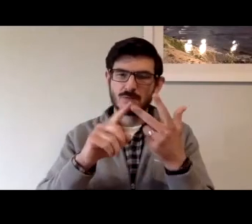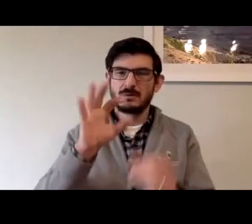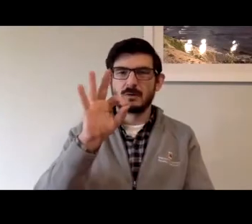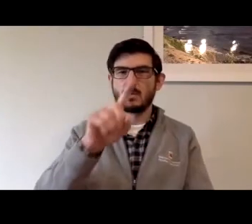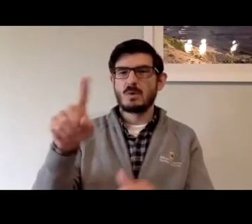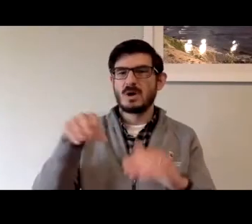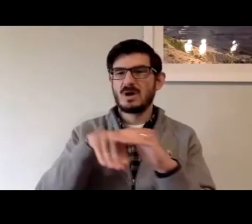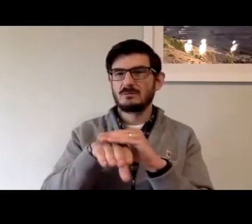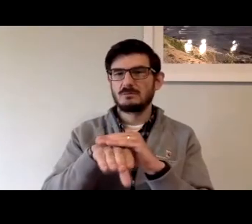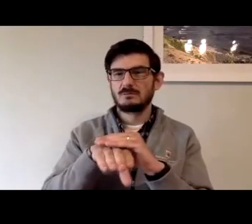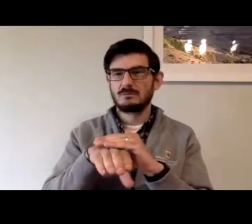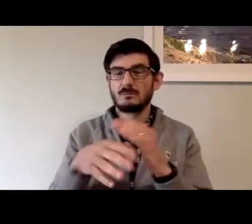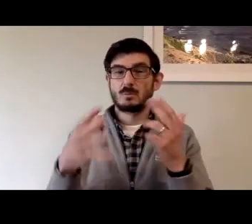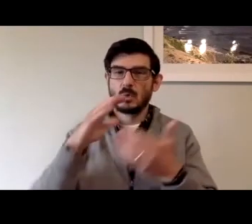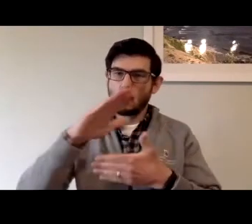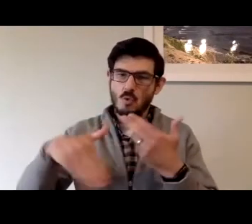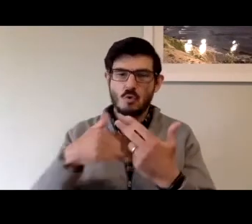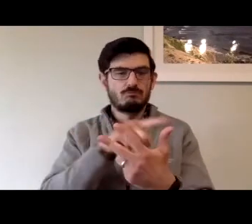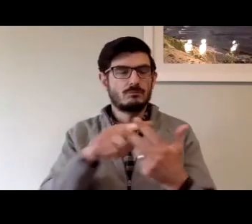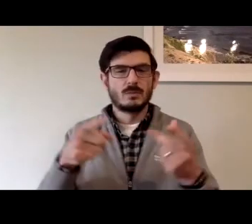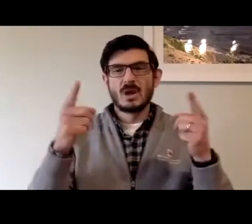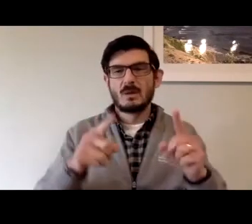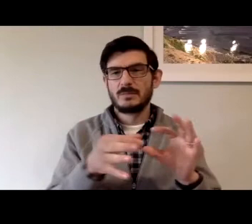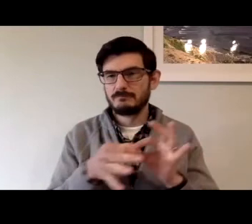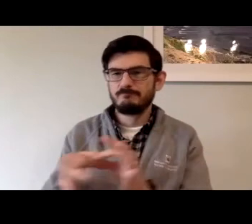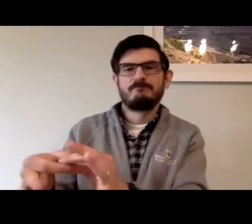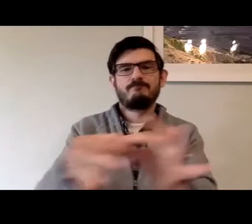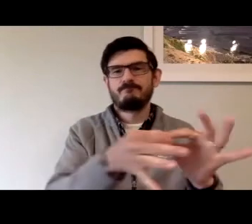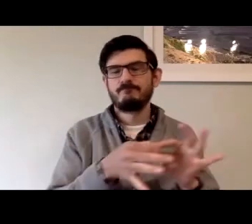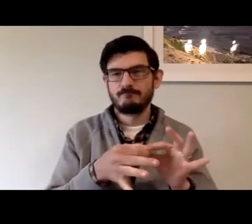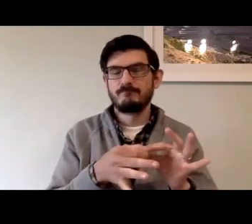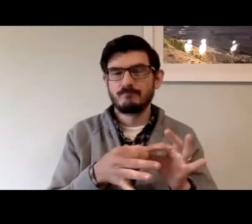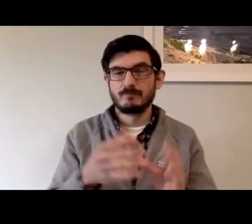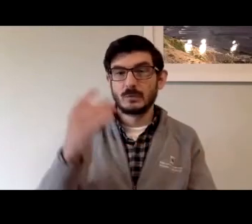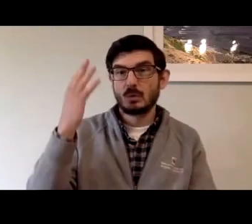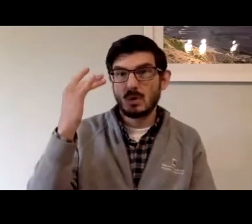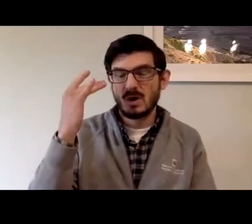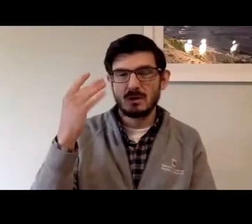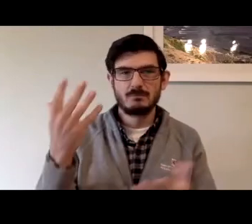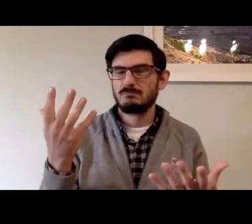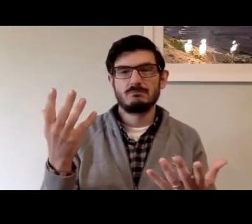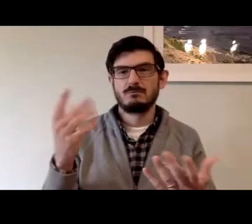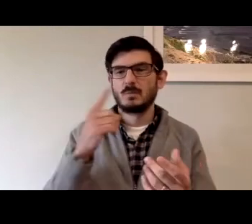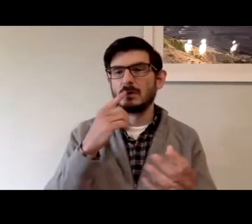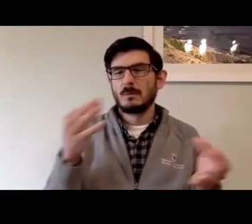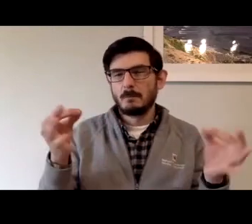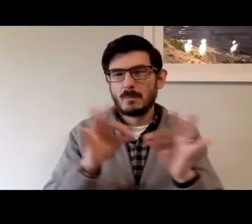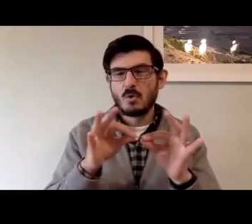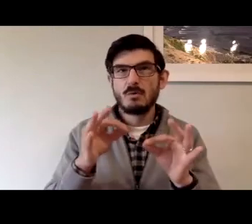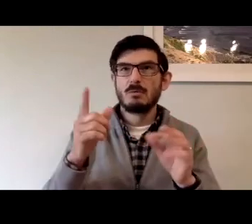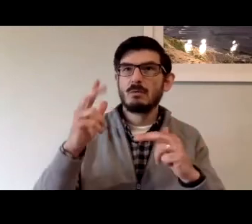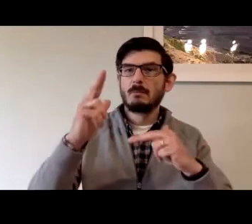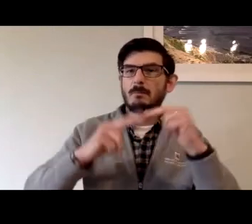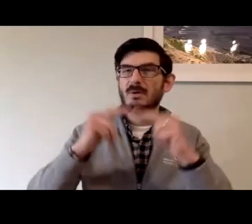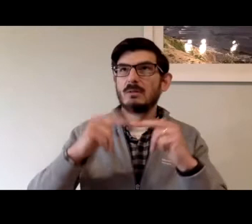board and we're missing a critical part of this sort of three part agreement, which is that 911 call centers have to work in concert with these